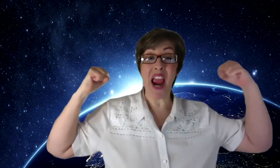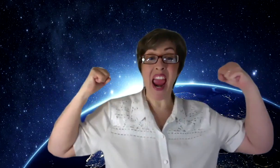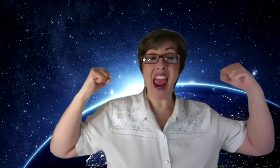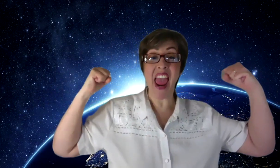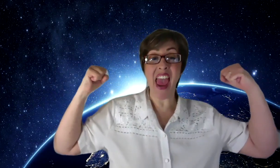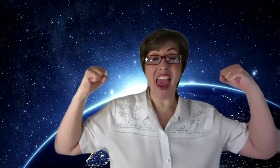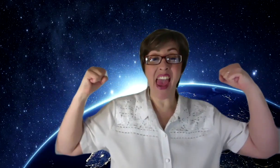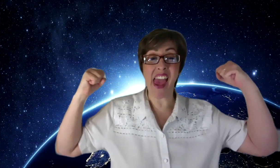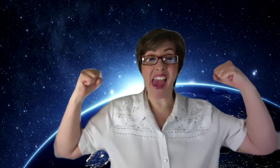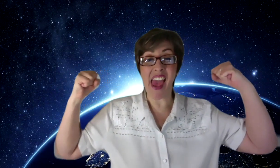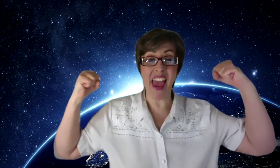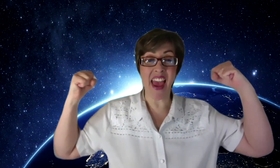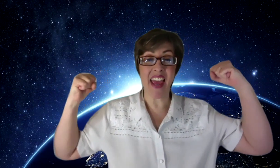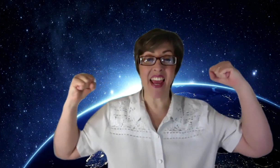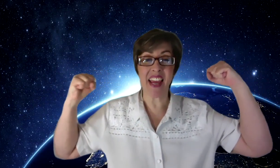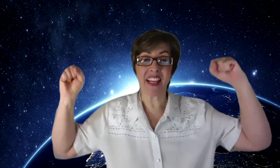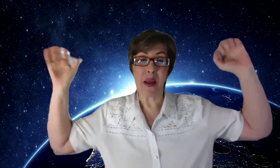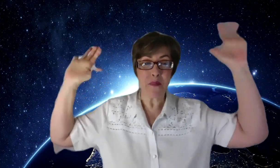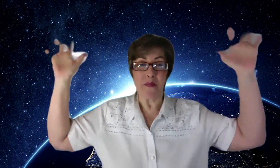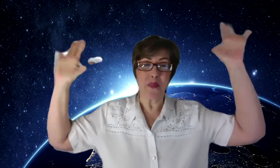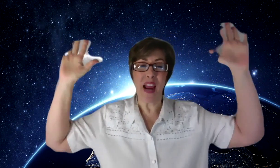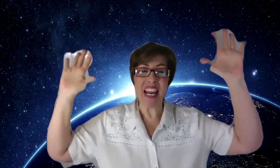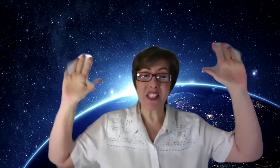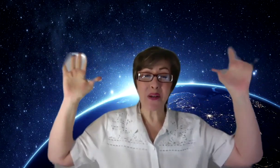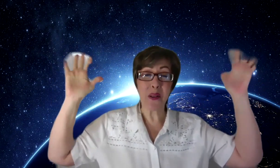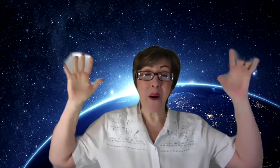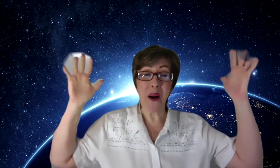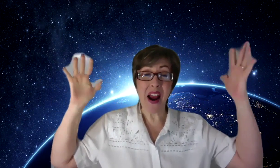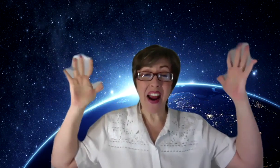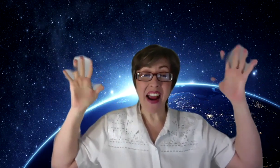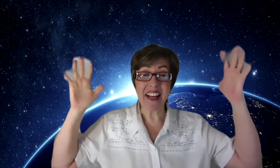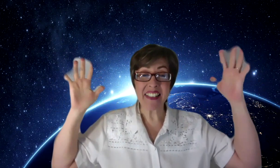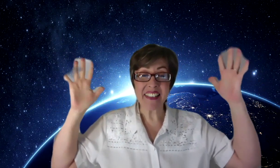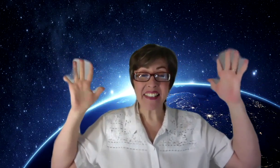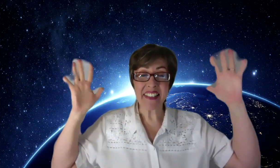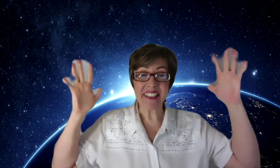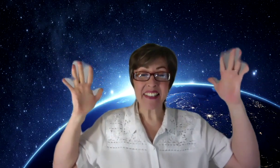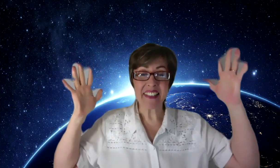Sing a song to Him, lift your voice to heaven, sing Psalm 28 verse 7.